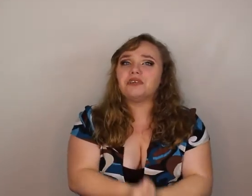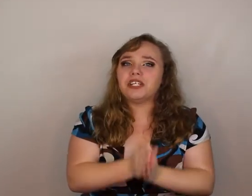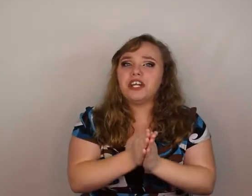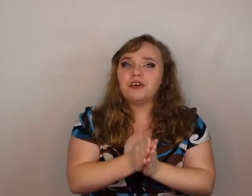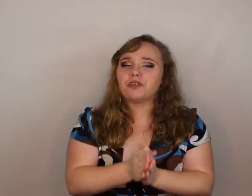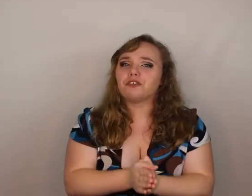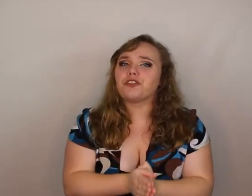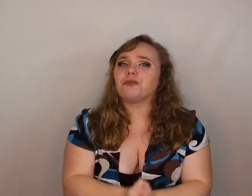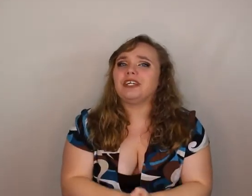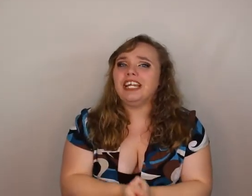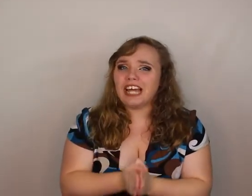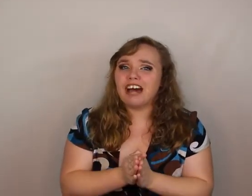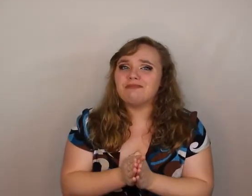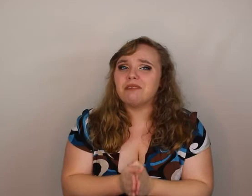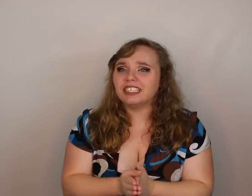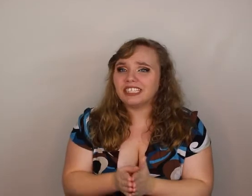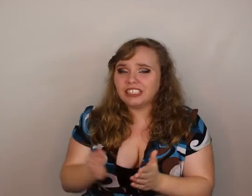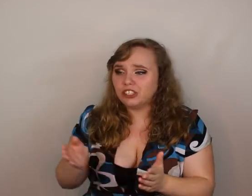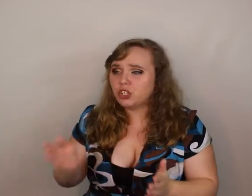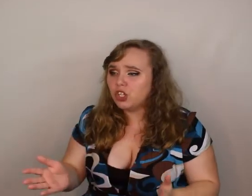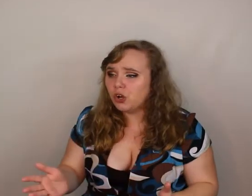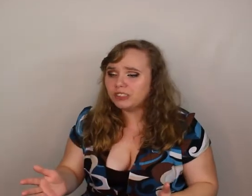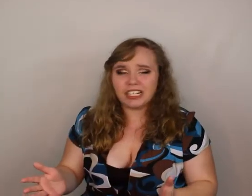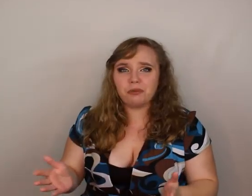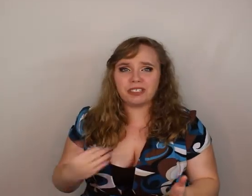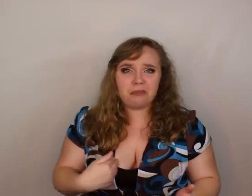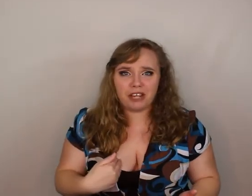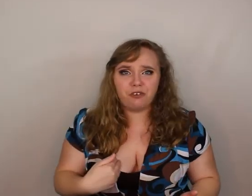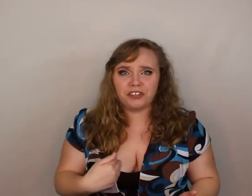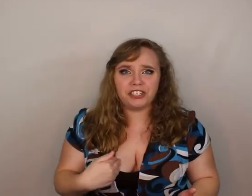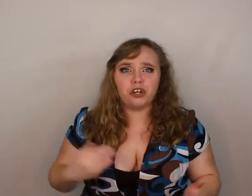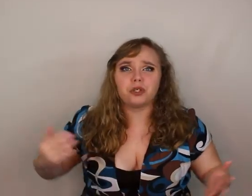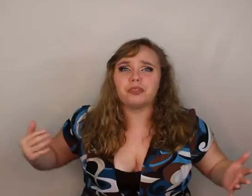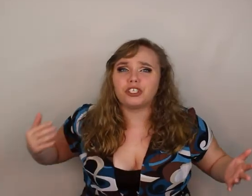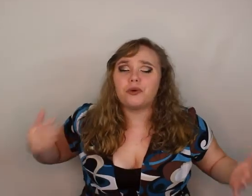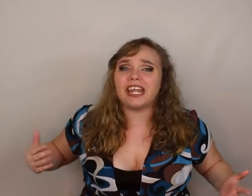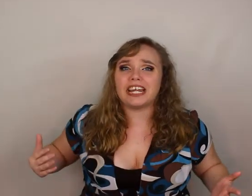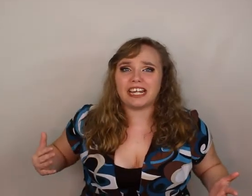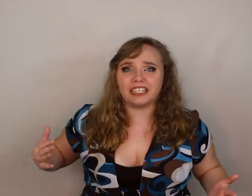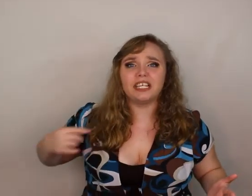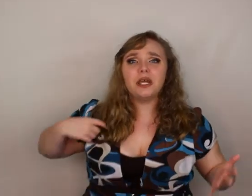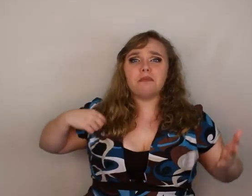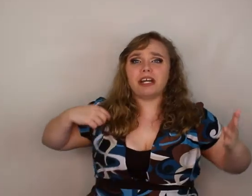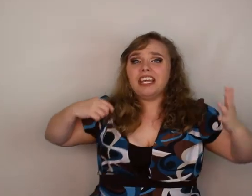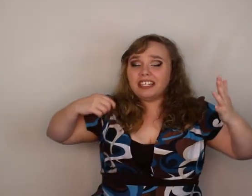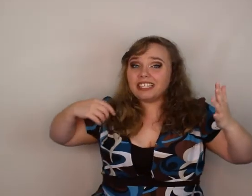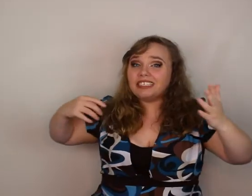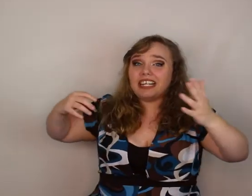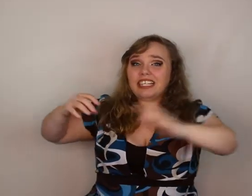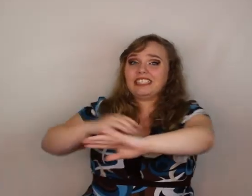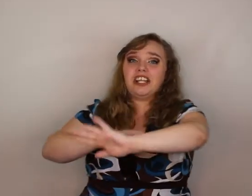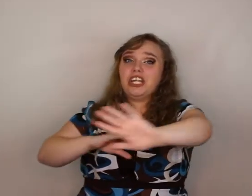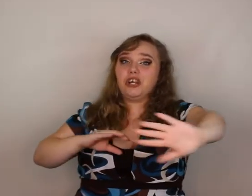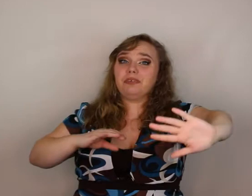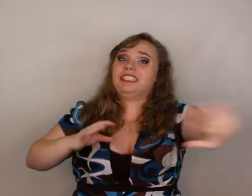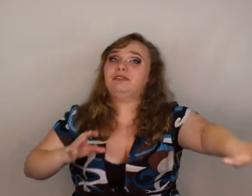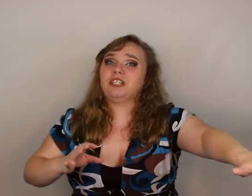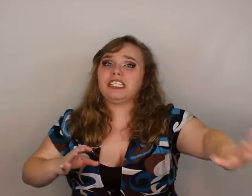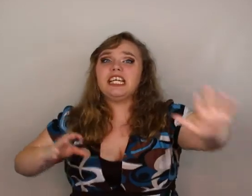gallery for over three and a half months until it closed and it wasn't my fault that the owner was a cocaine addict but they said that selling art was different